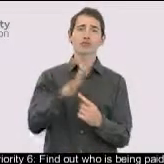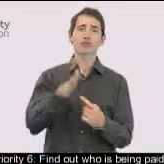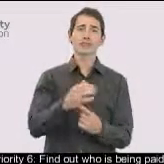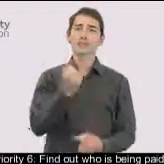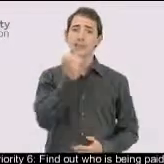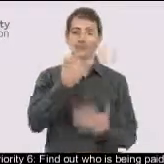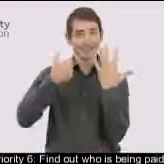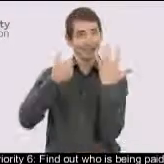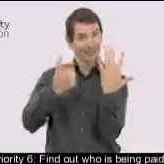Priority 6.